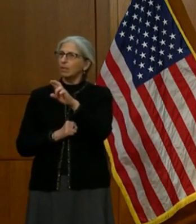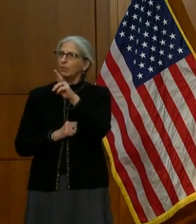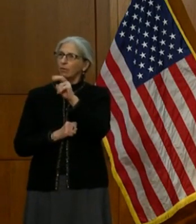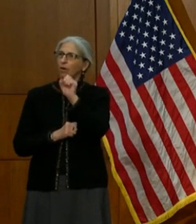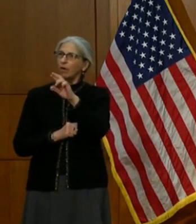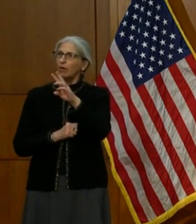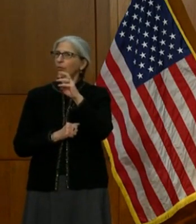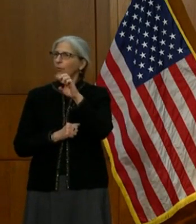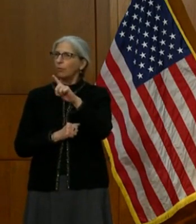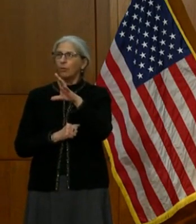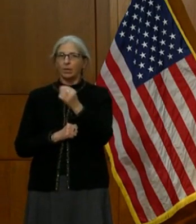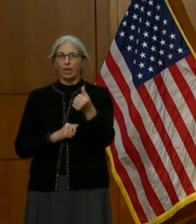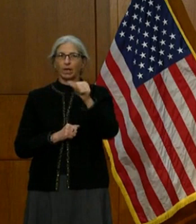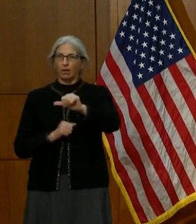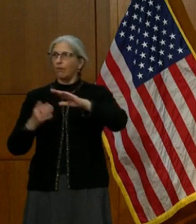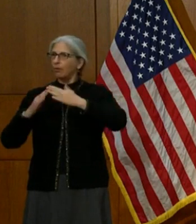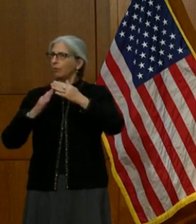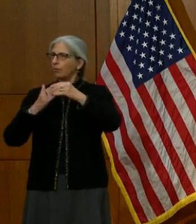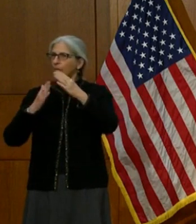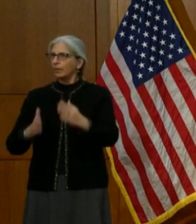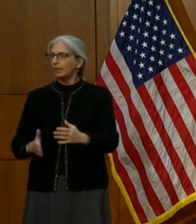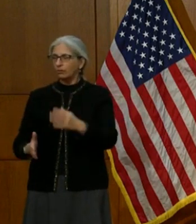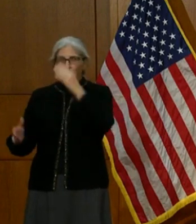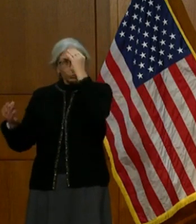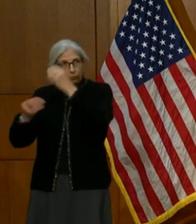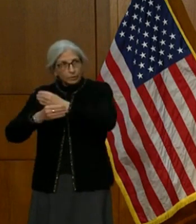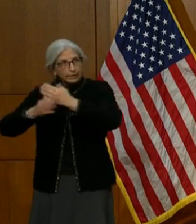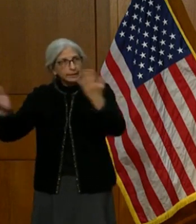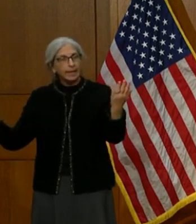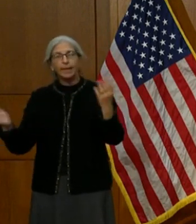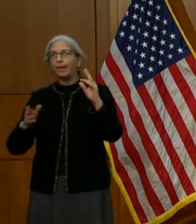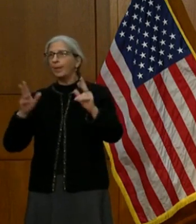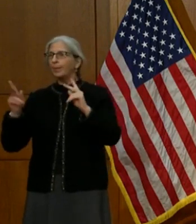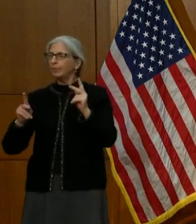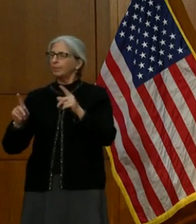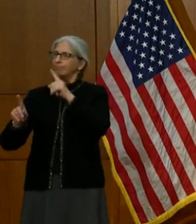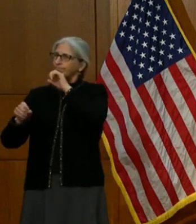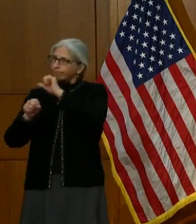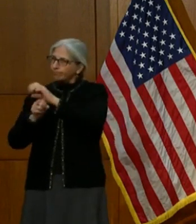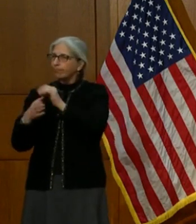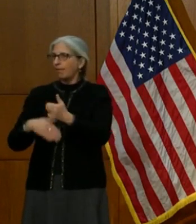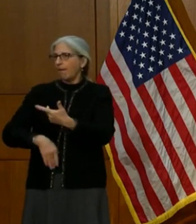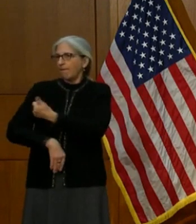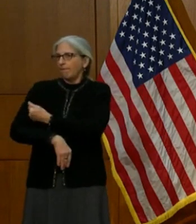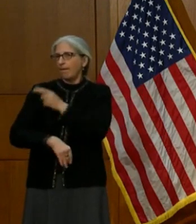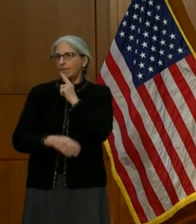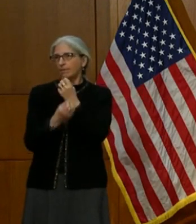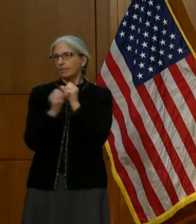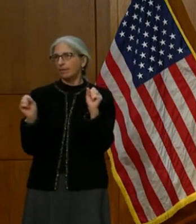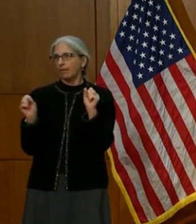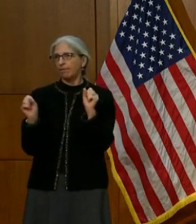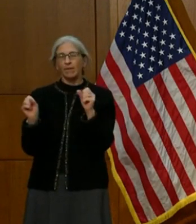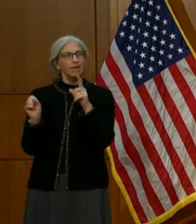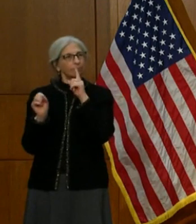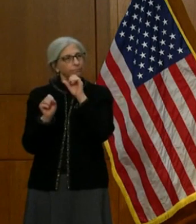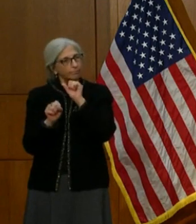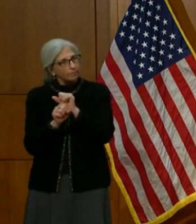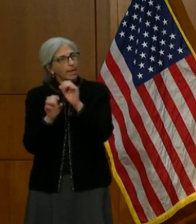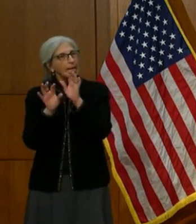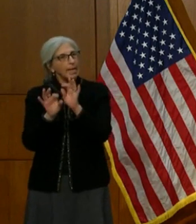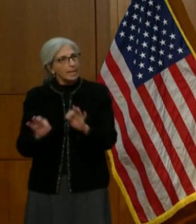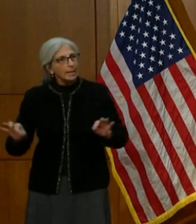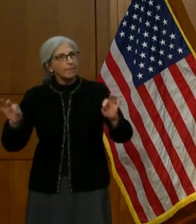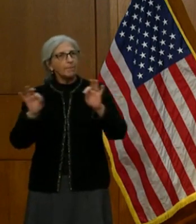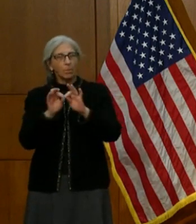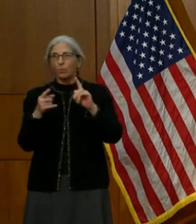leaders to really get that message out there that, one, it's safe and also how important it is. If we all want to get back to our near